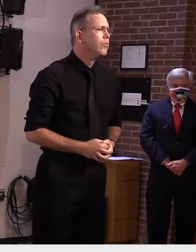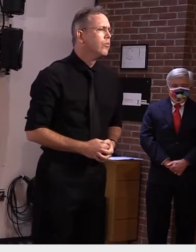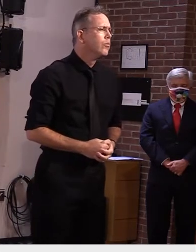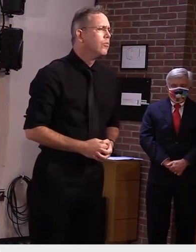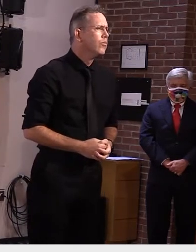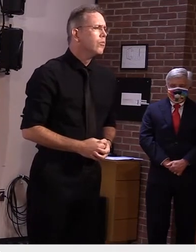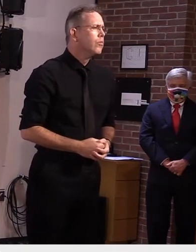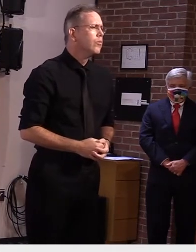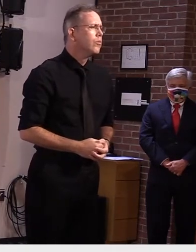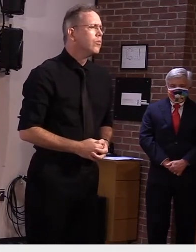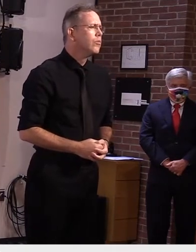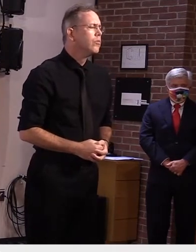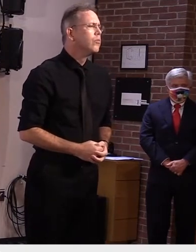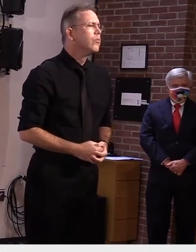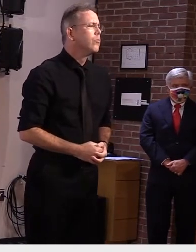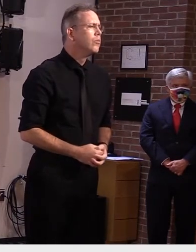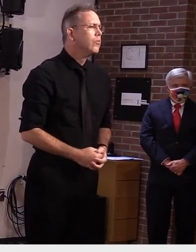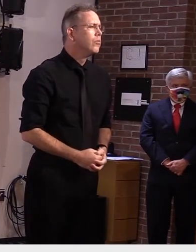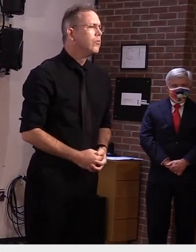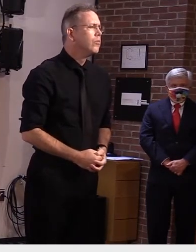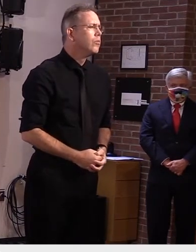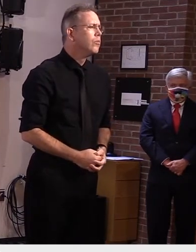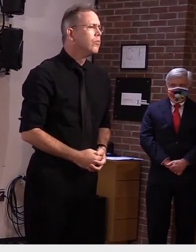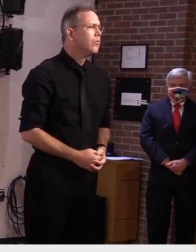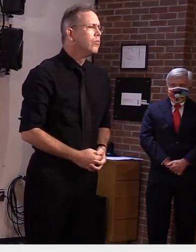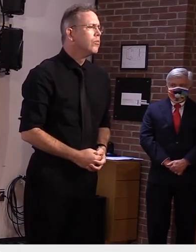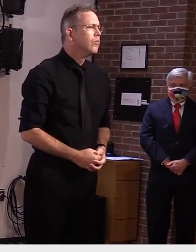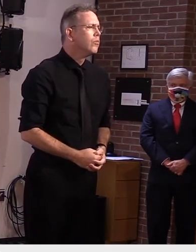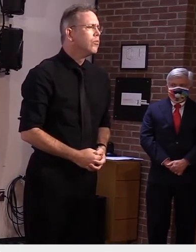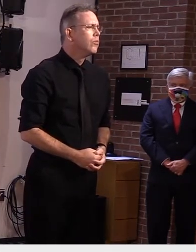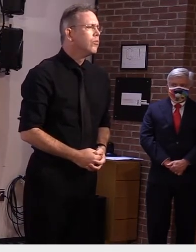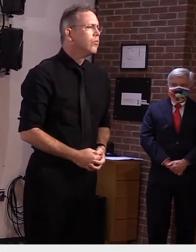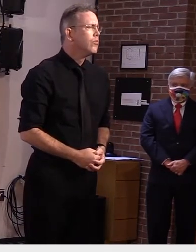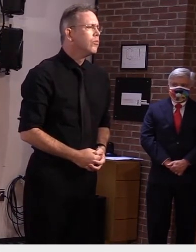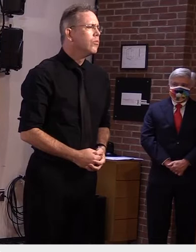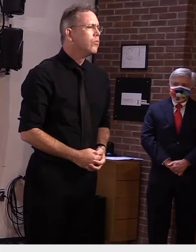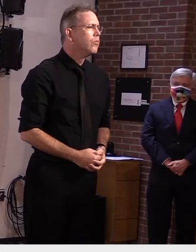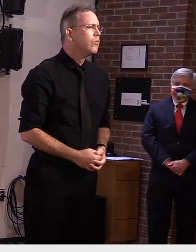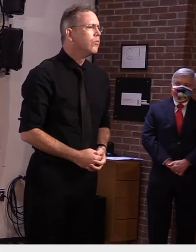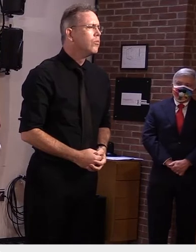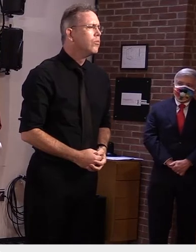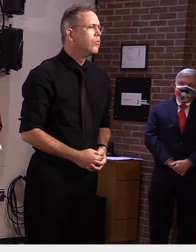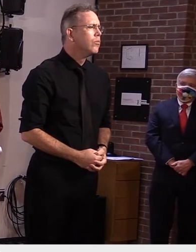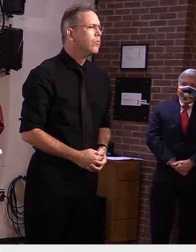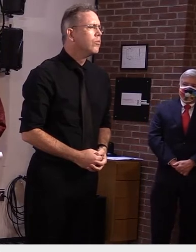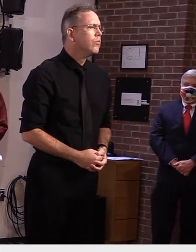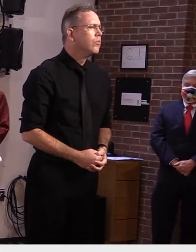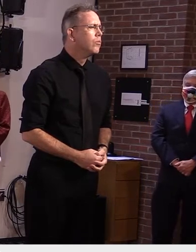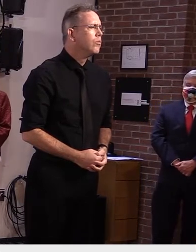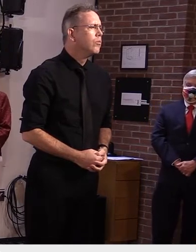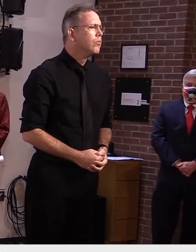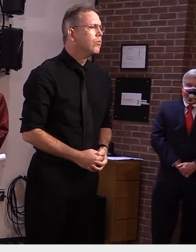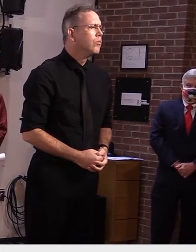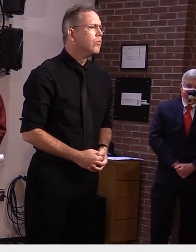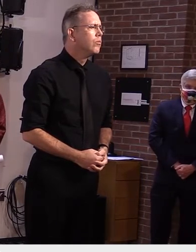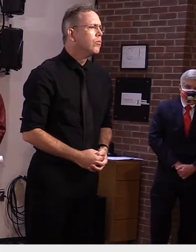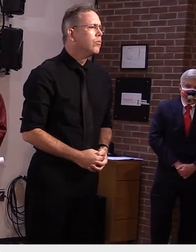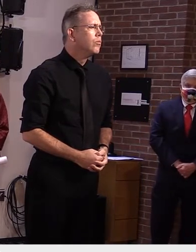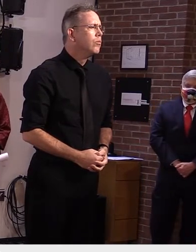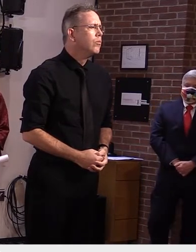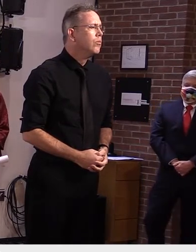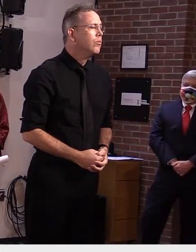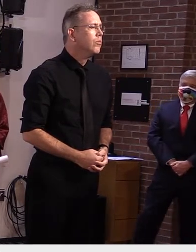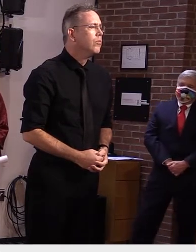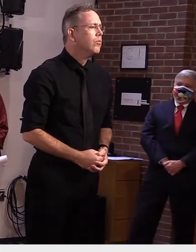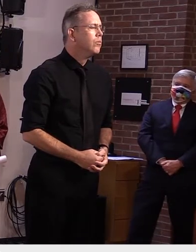Maryland, you wrote in Ronald Reagan on his ballot. I'm wondering if you've made a decision on whether you'll